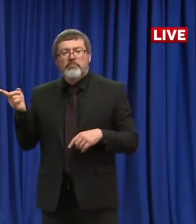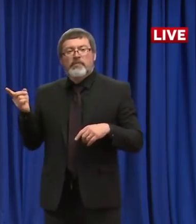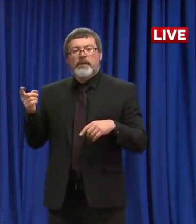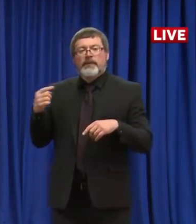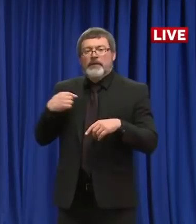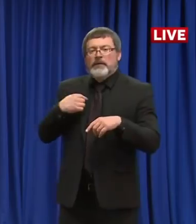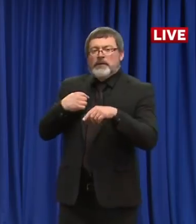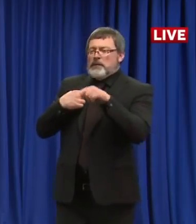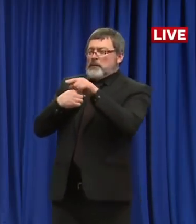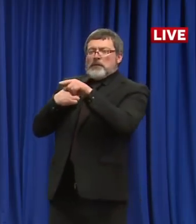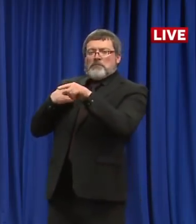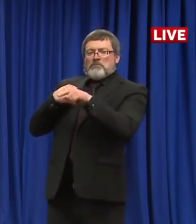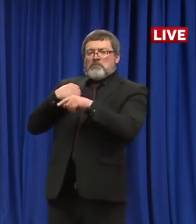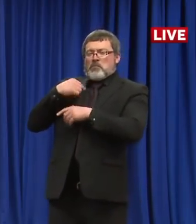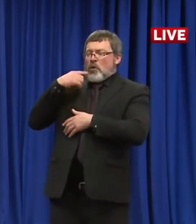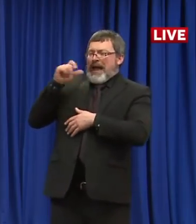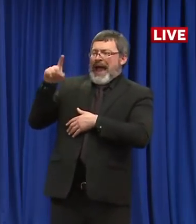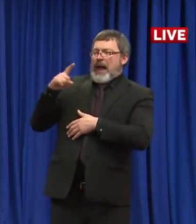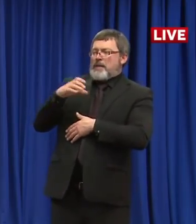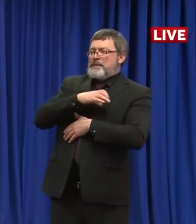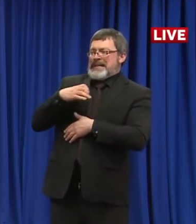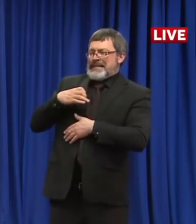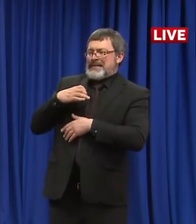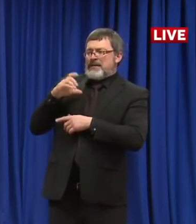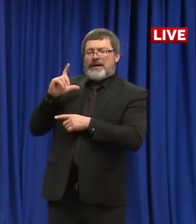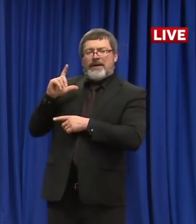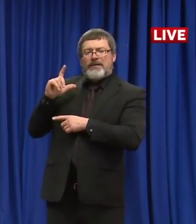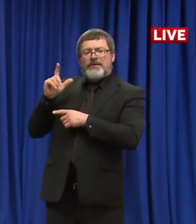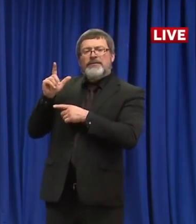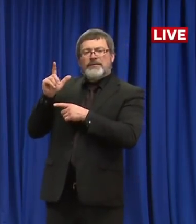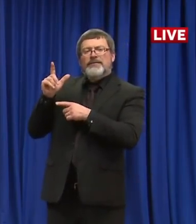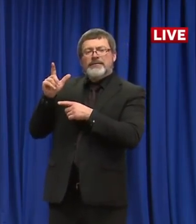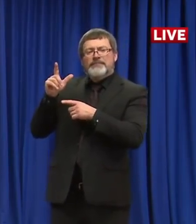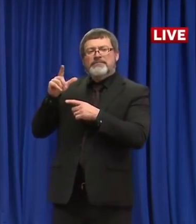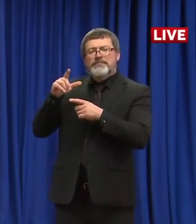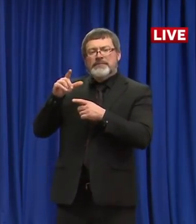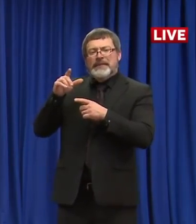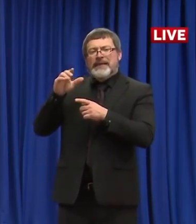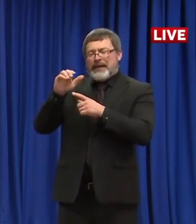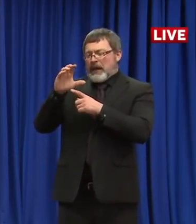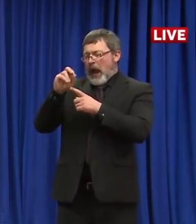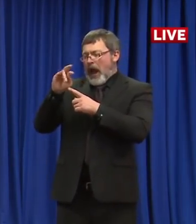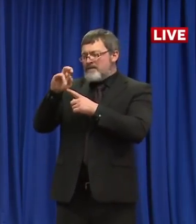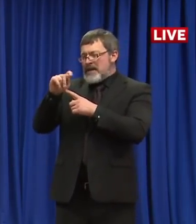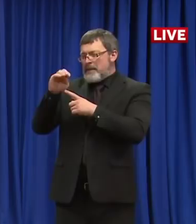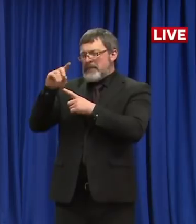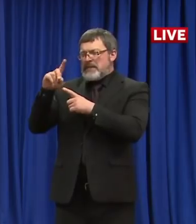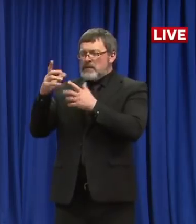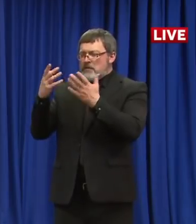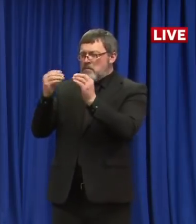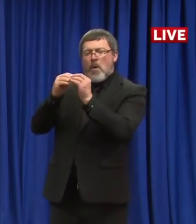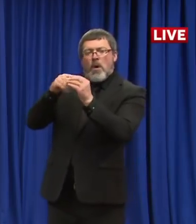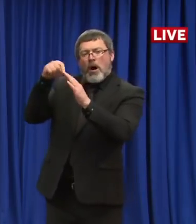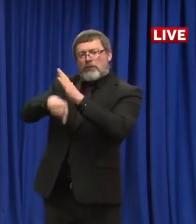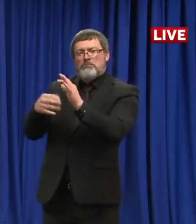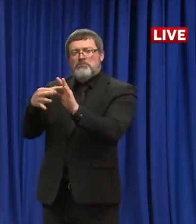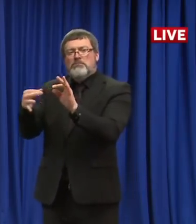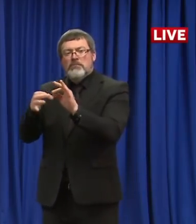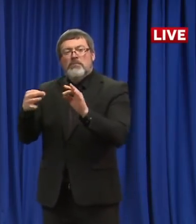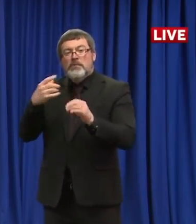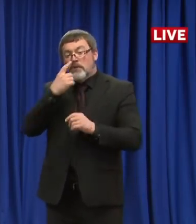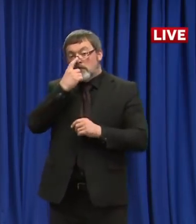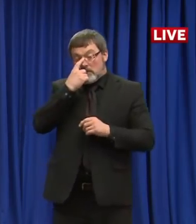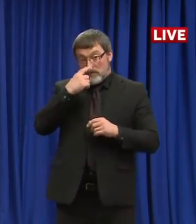talk a little bit more about convenient MD. But you know, our our goal has always been to be able to increase